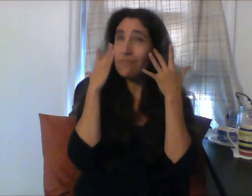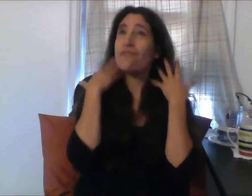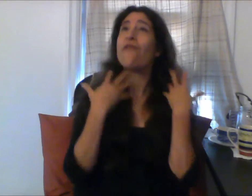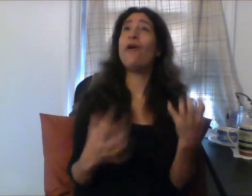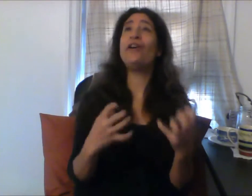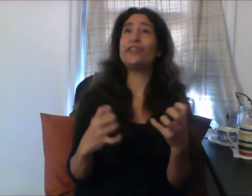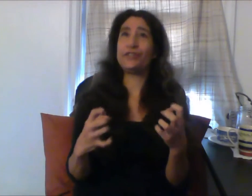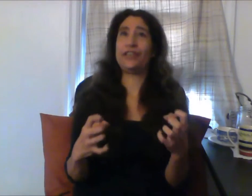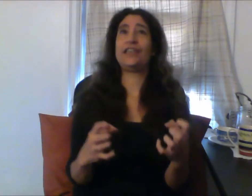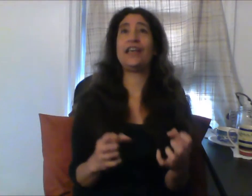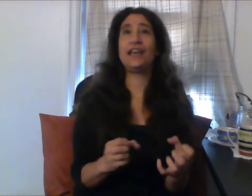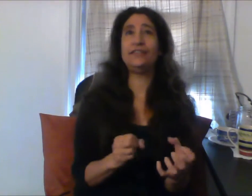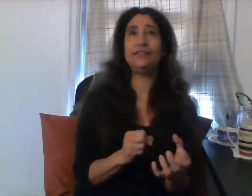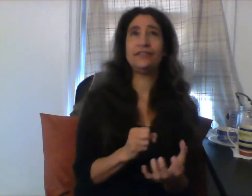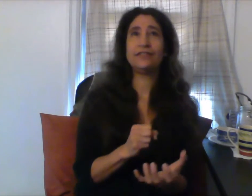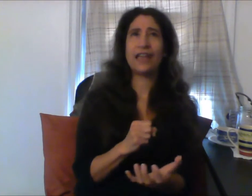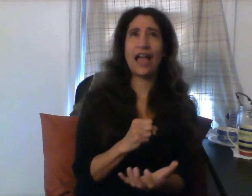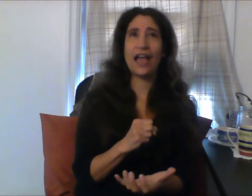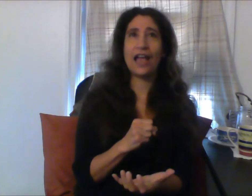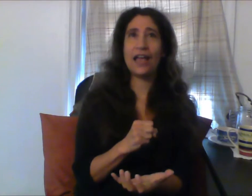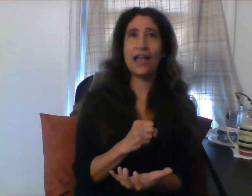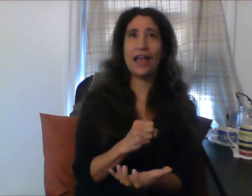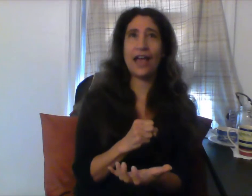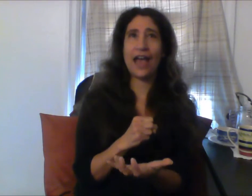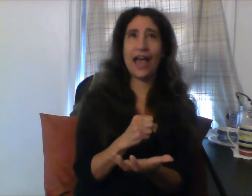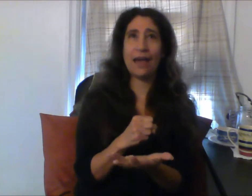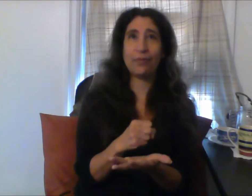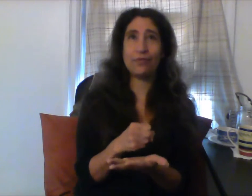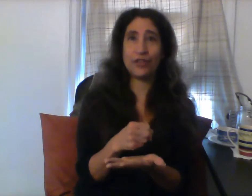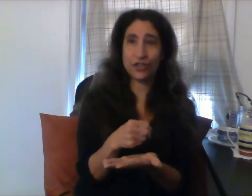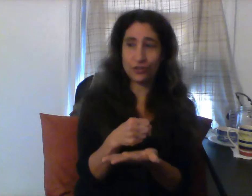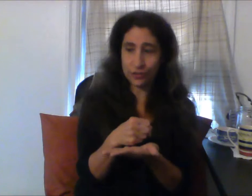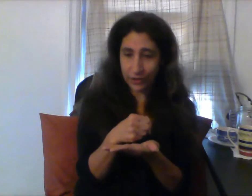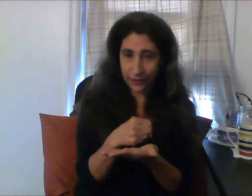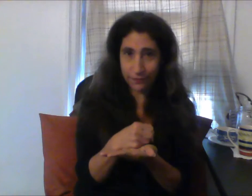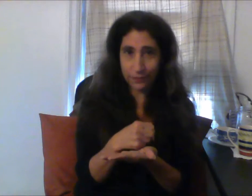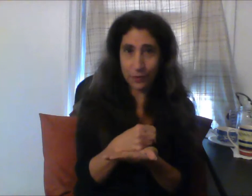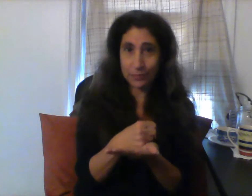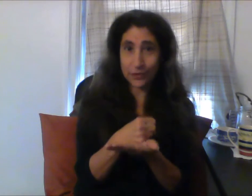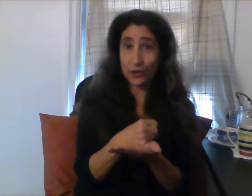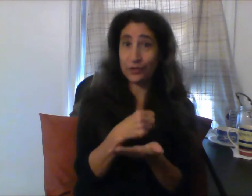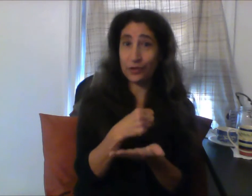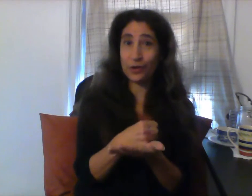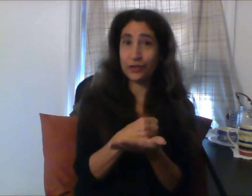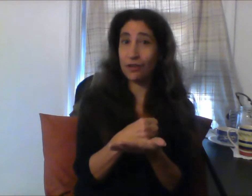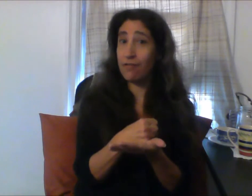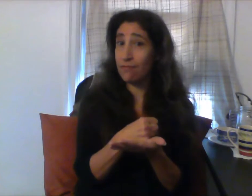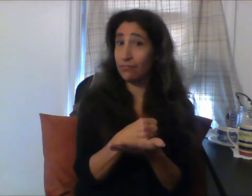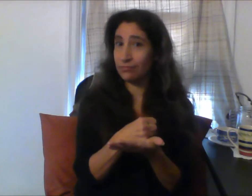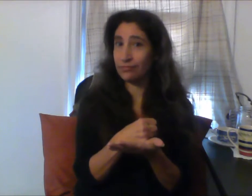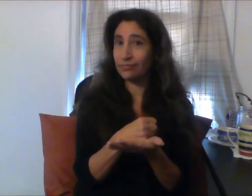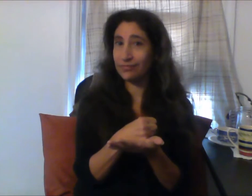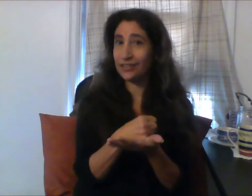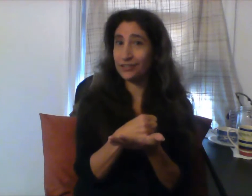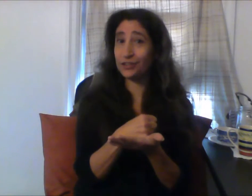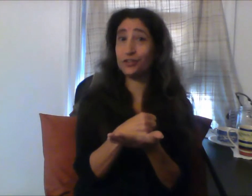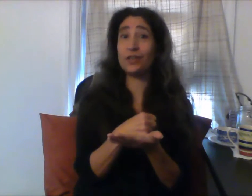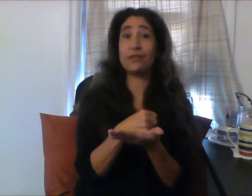all of the, Aboriginal life forms of Earth. I'm not just talking